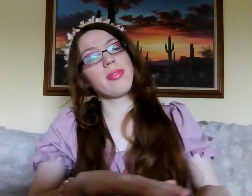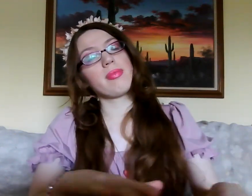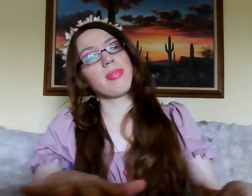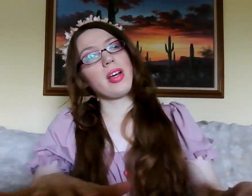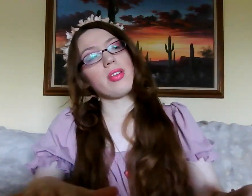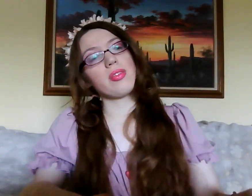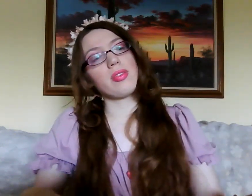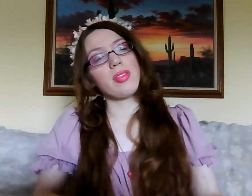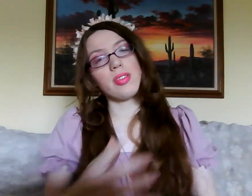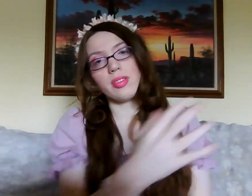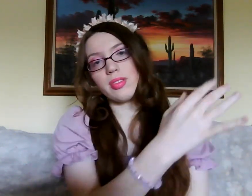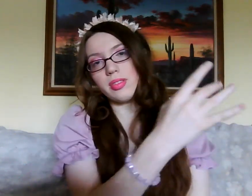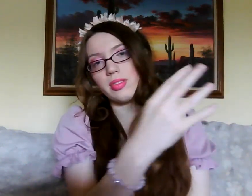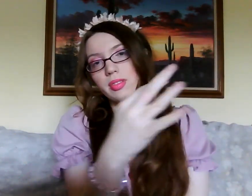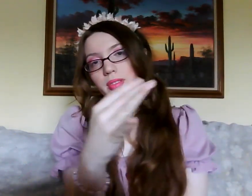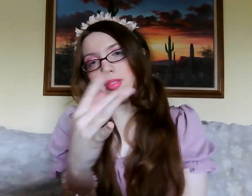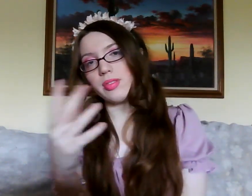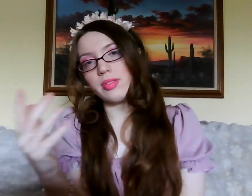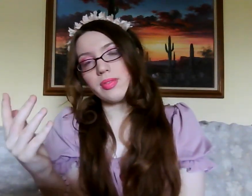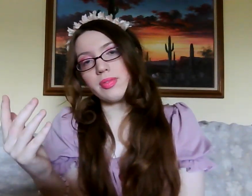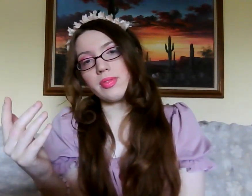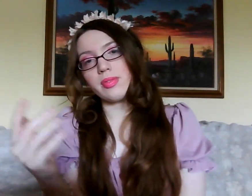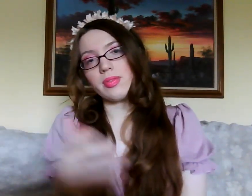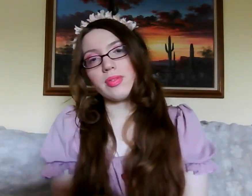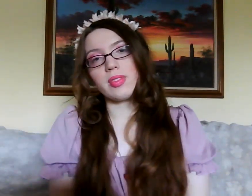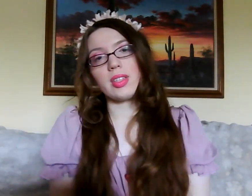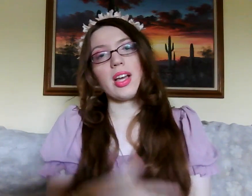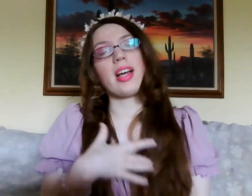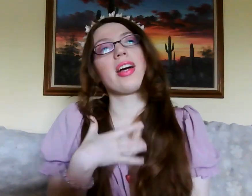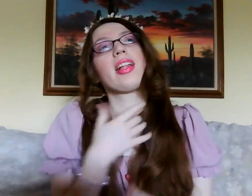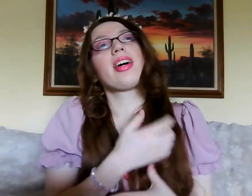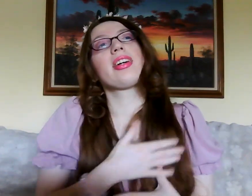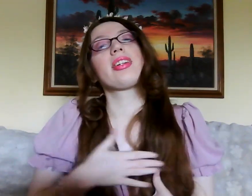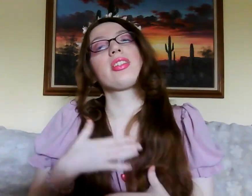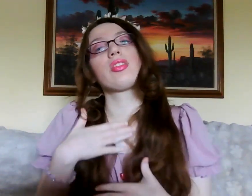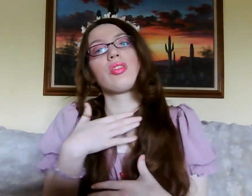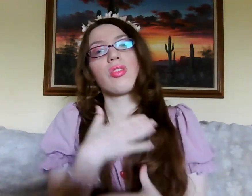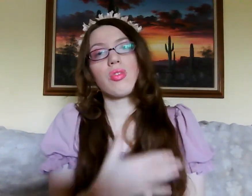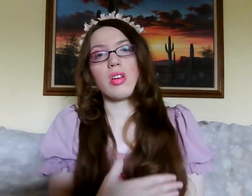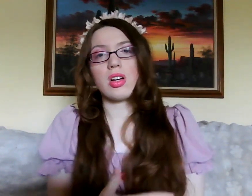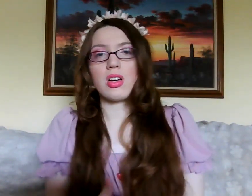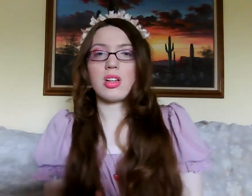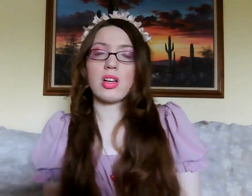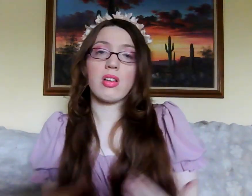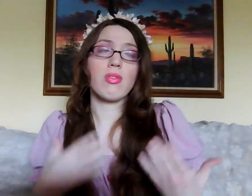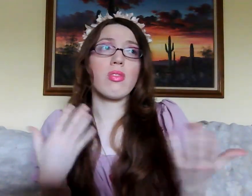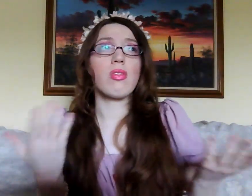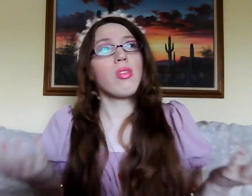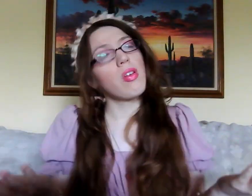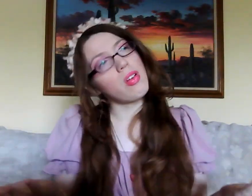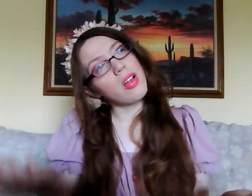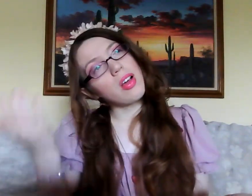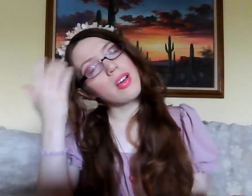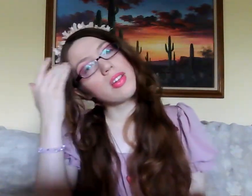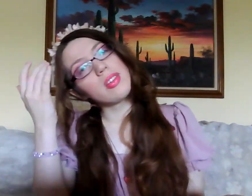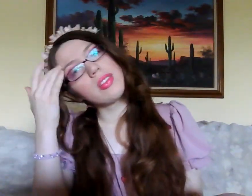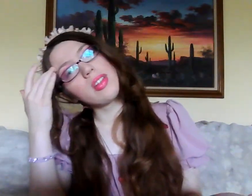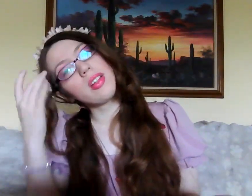meadow and glen. And I like it so well, that for all I can tell,